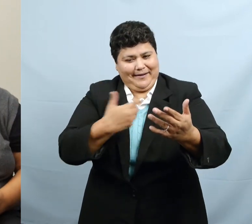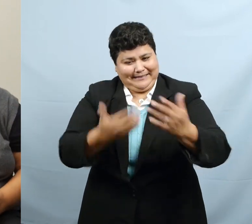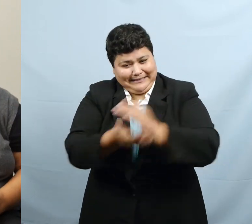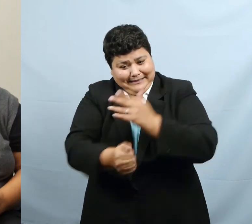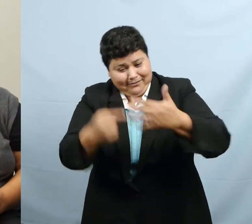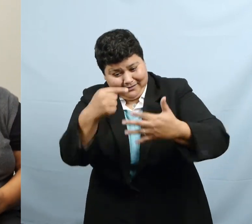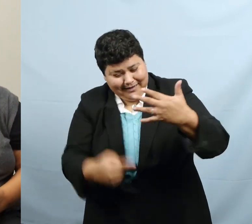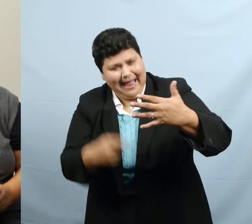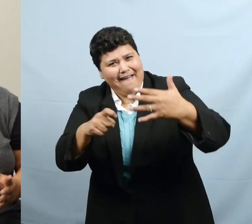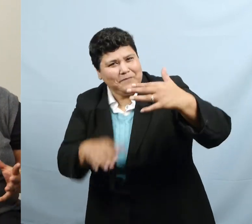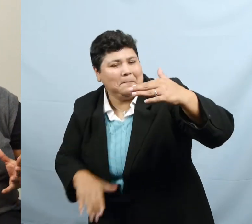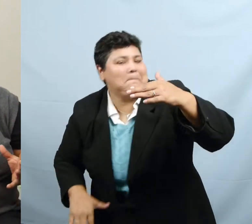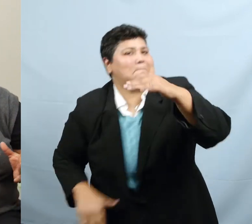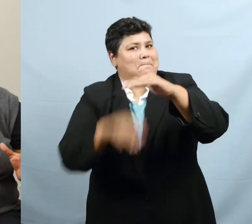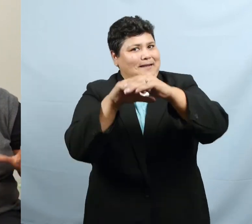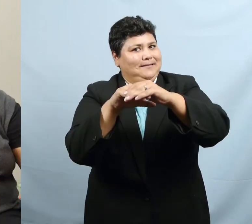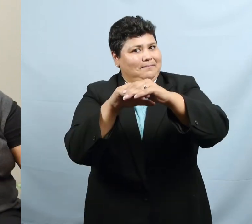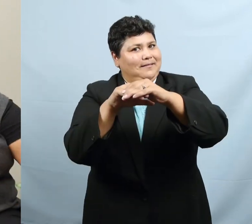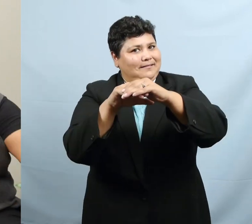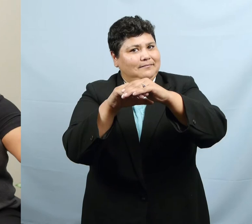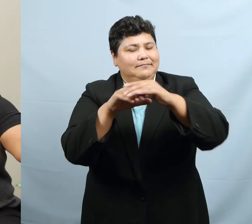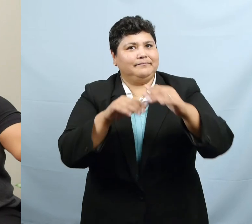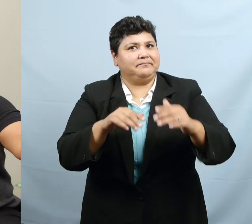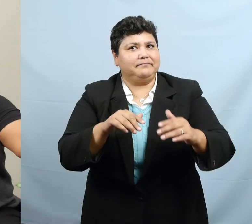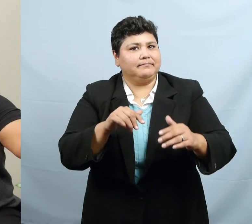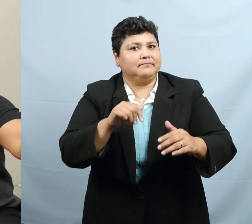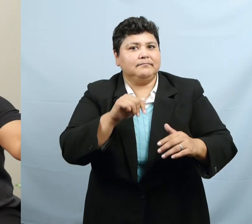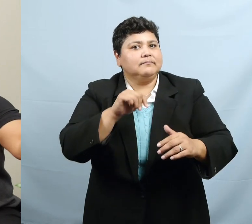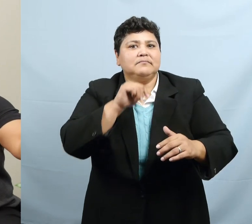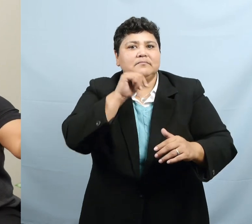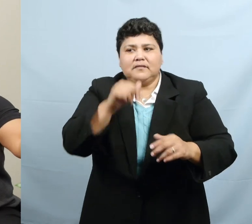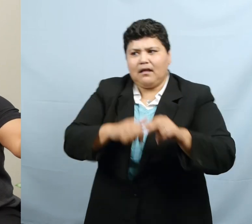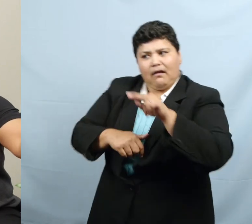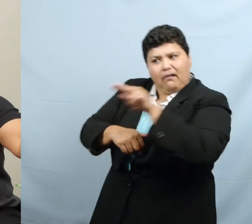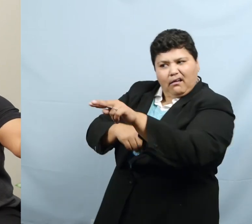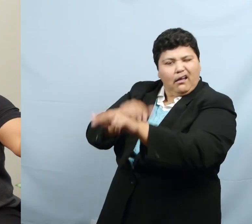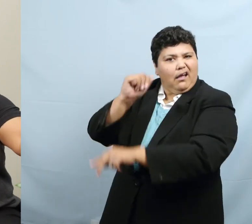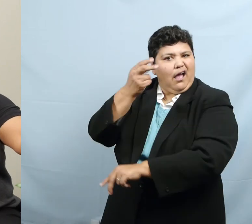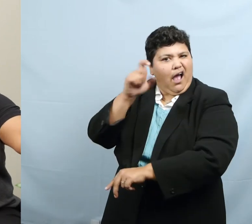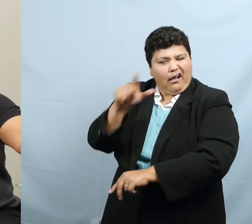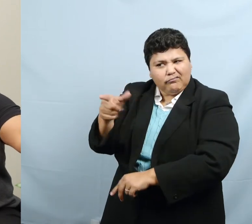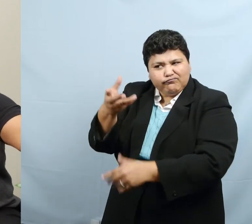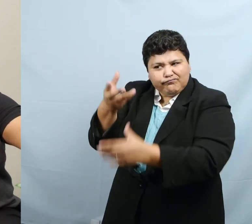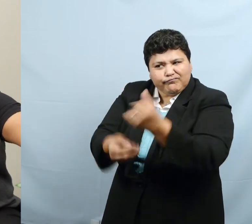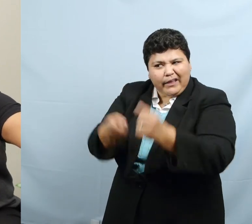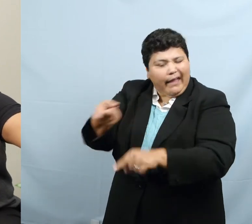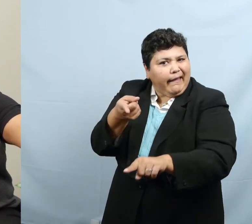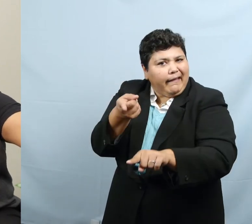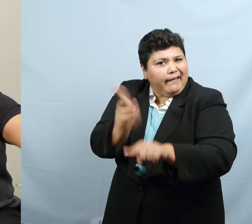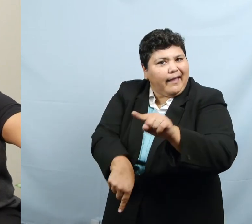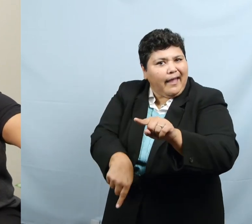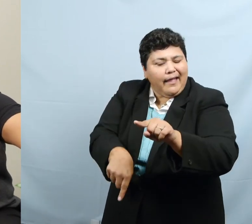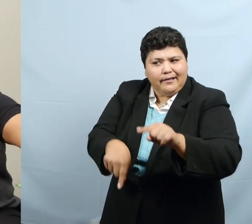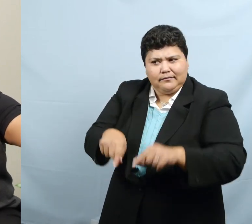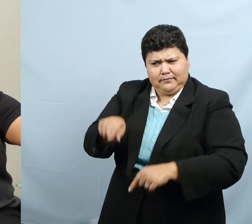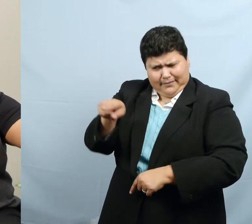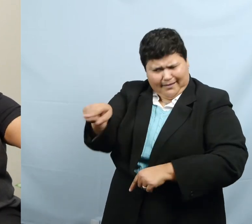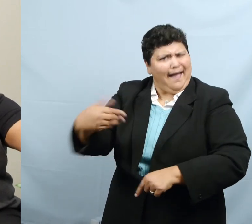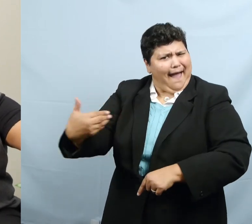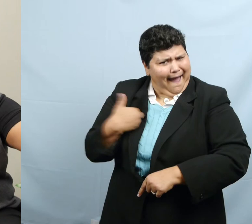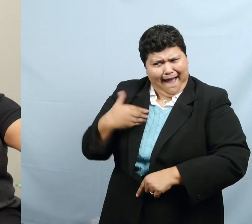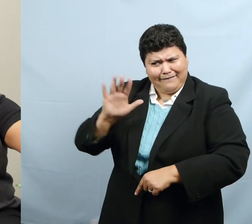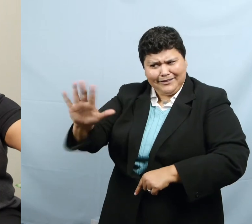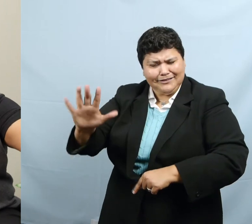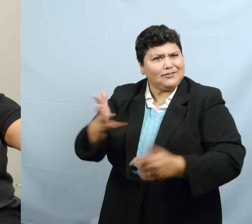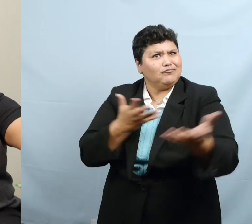communication skills. And it's not about what Angel lacks. He has a communication system that